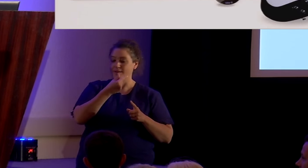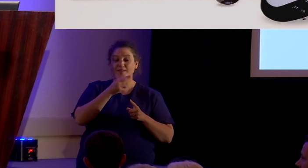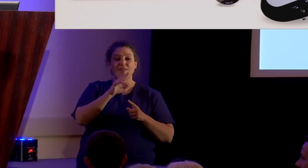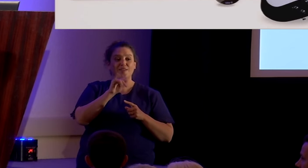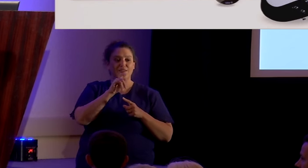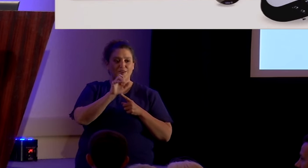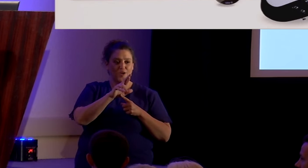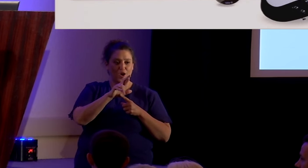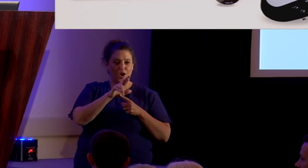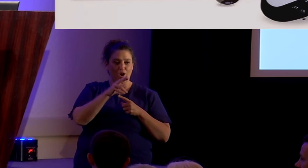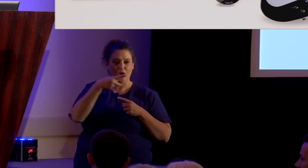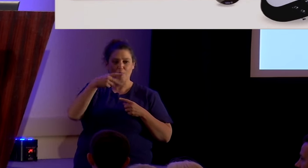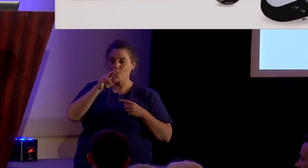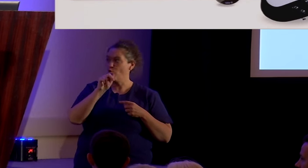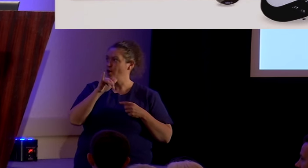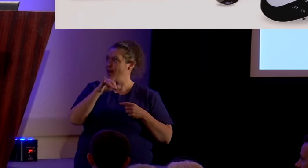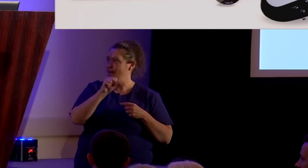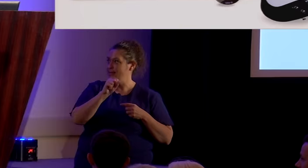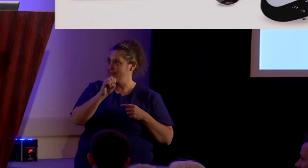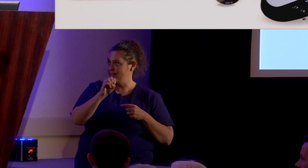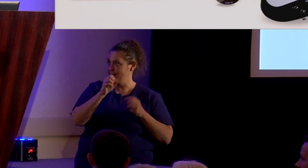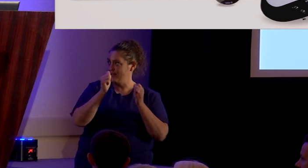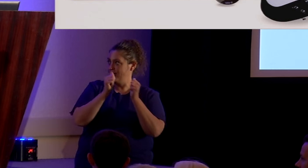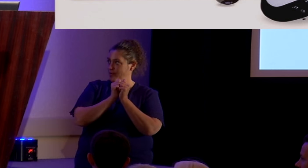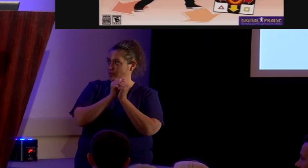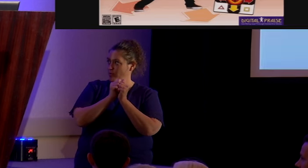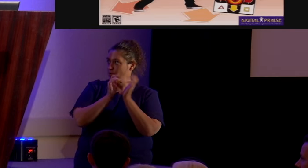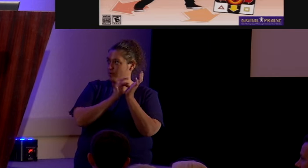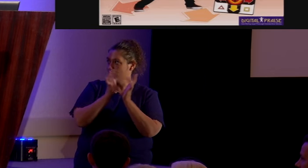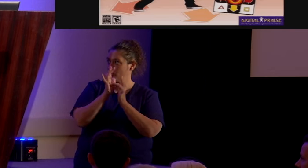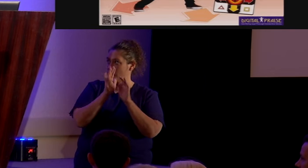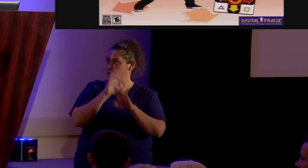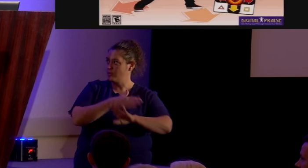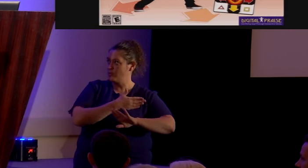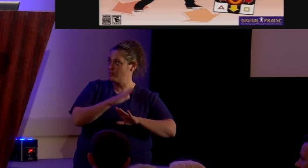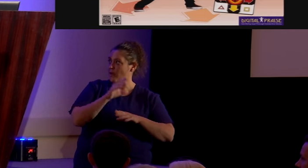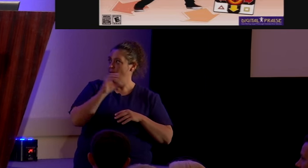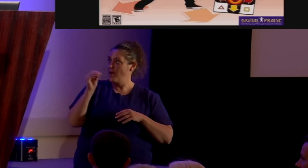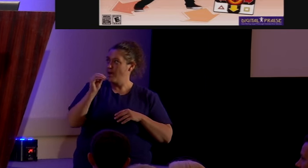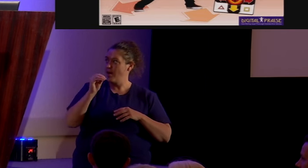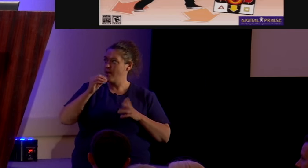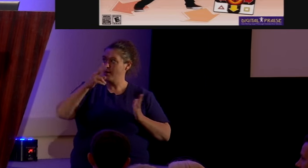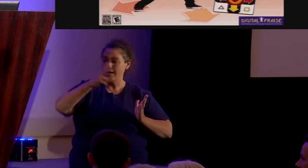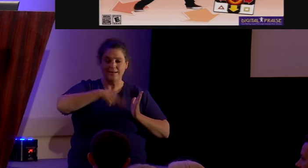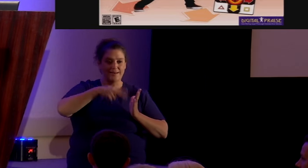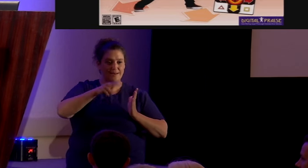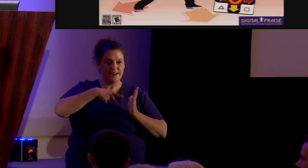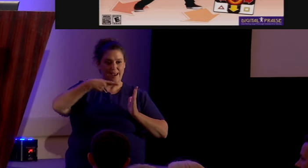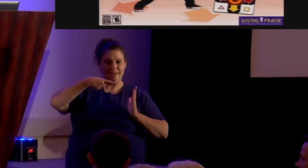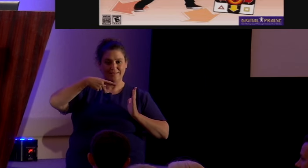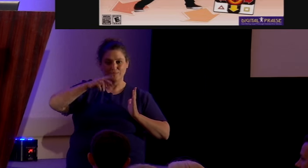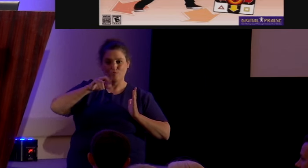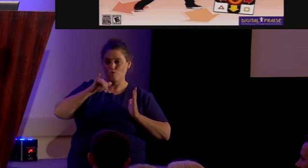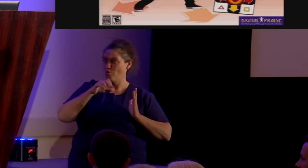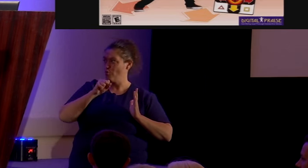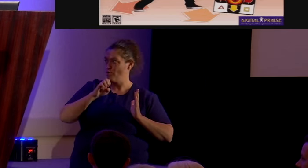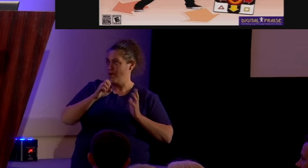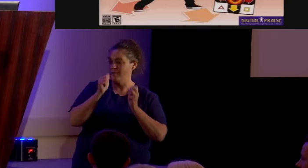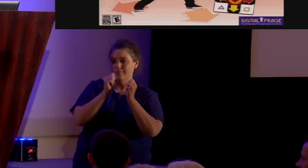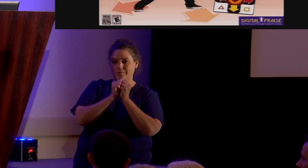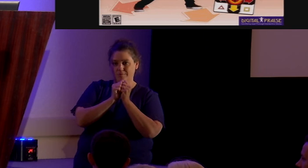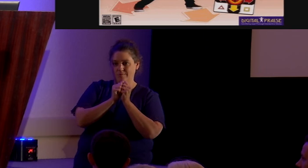Praise with Jesus music. And here's the Dance Praise remix with